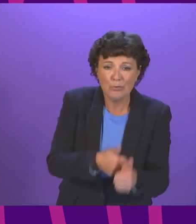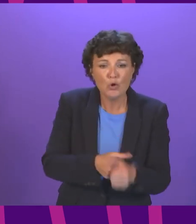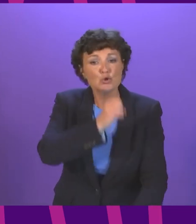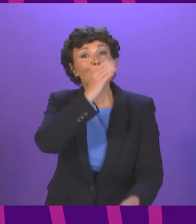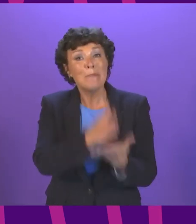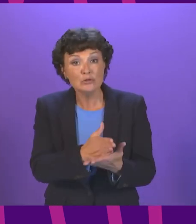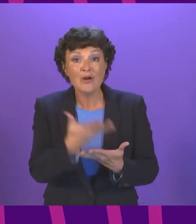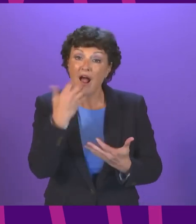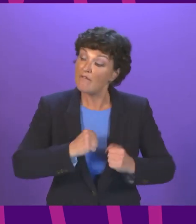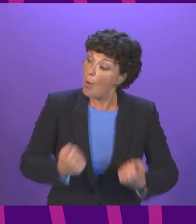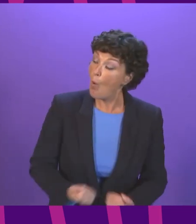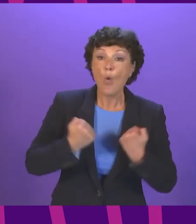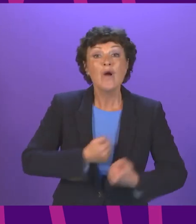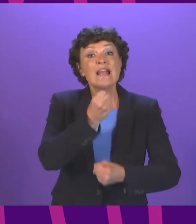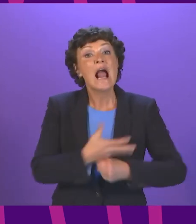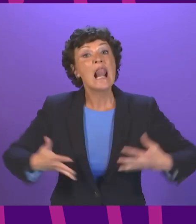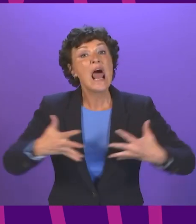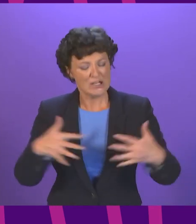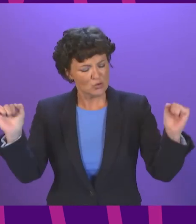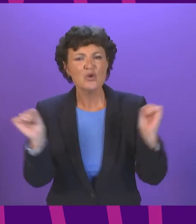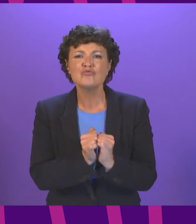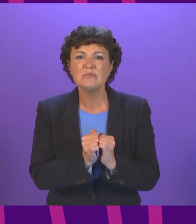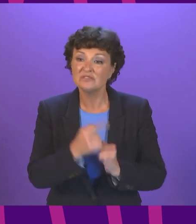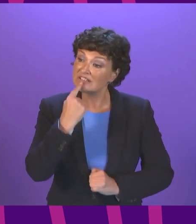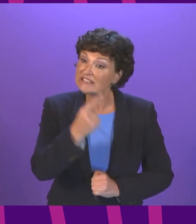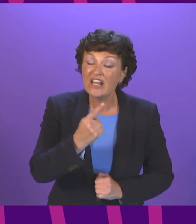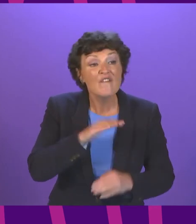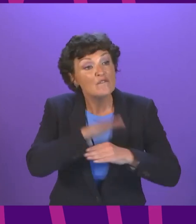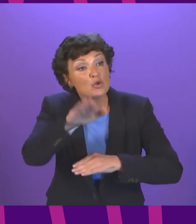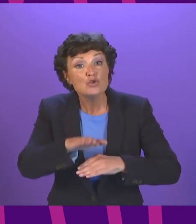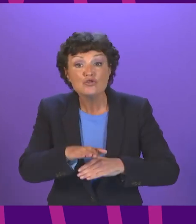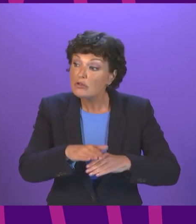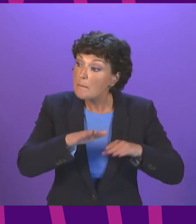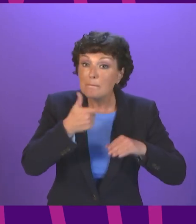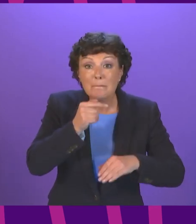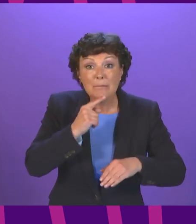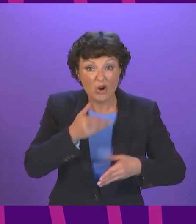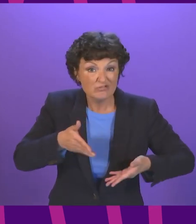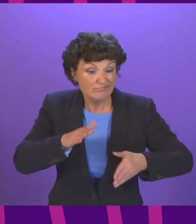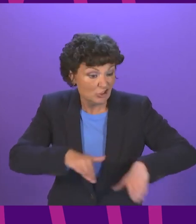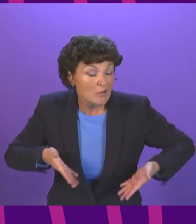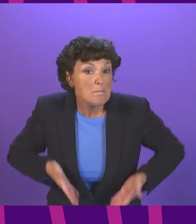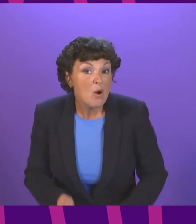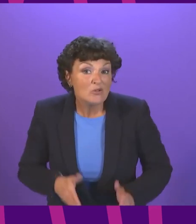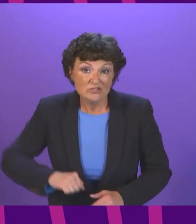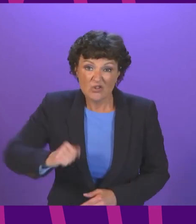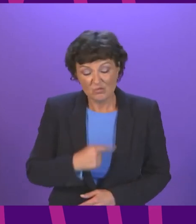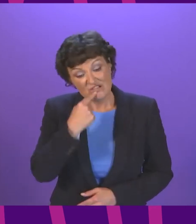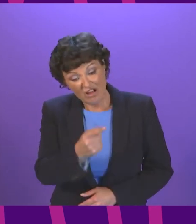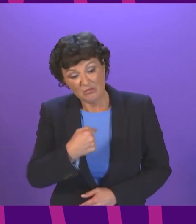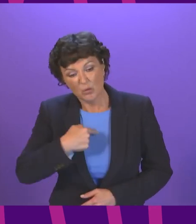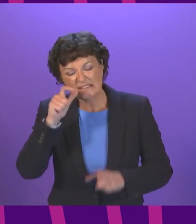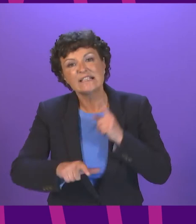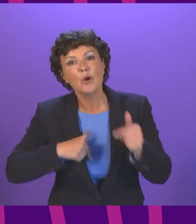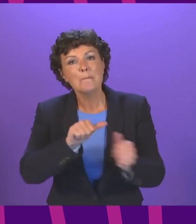Agreement that allows us to look future generations in the eye To help support that outcome we must lead by example and we will